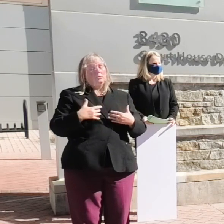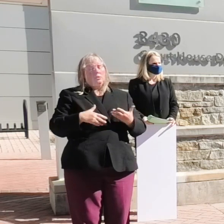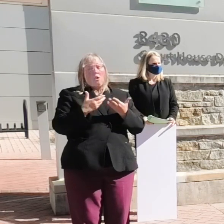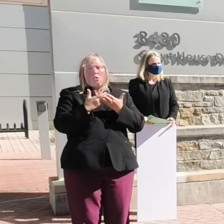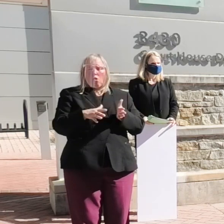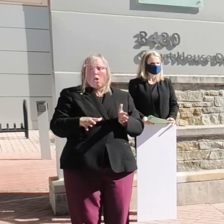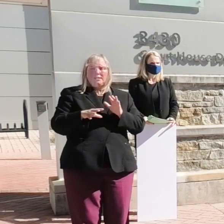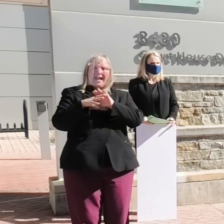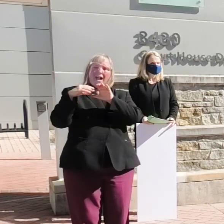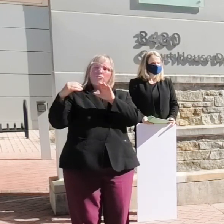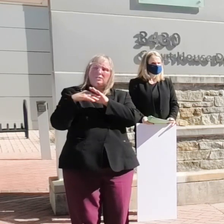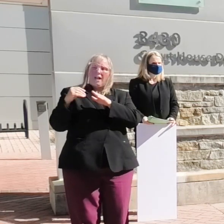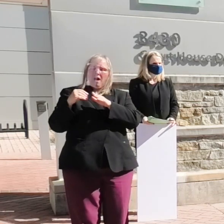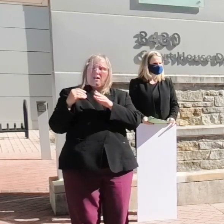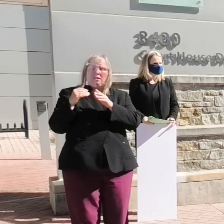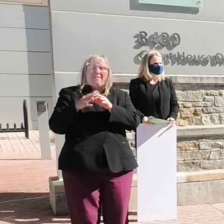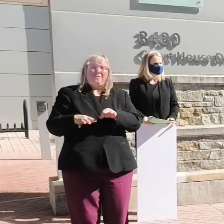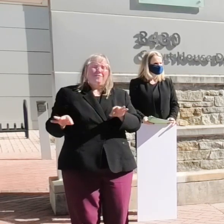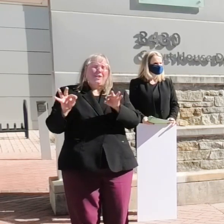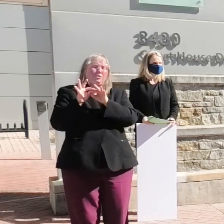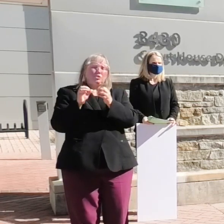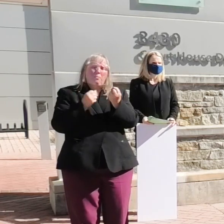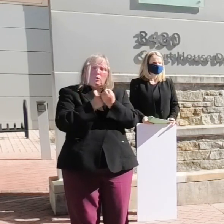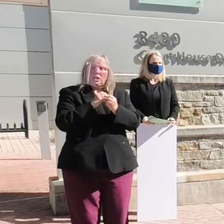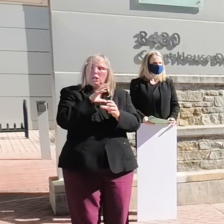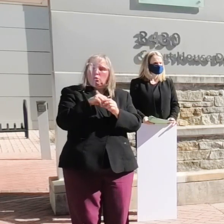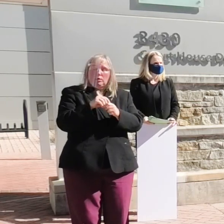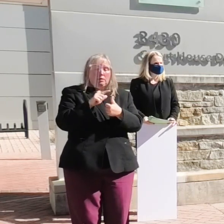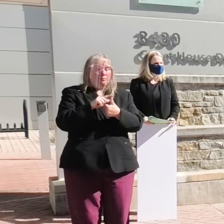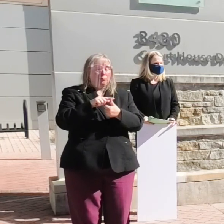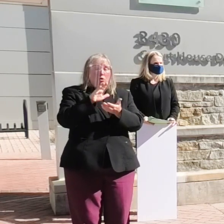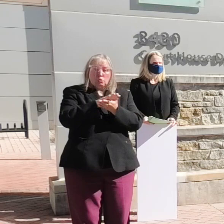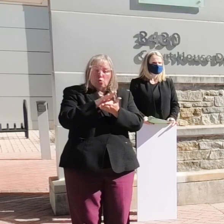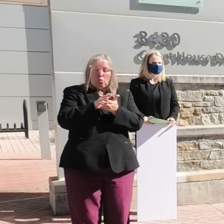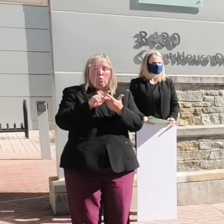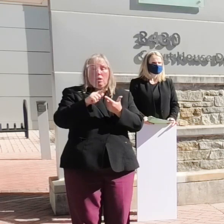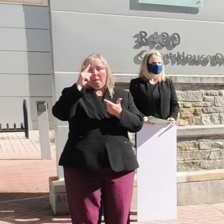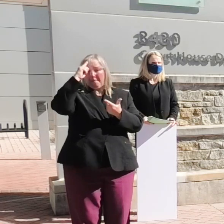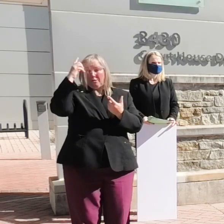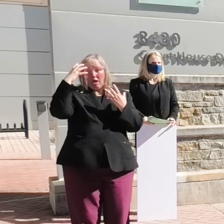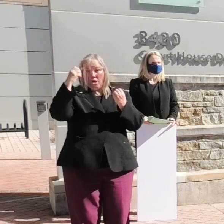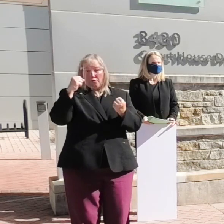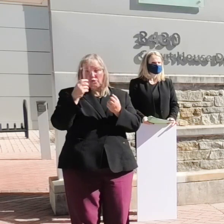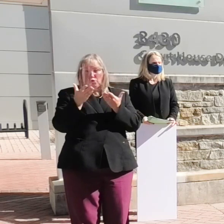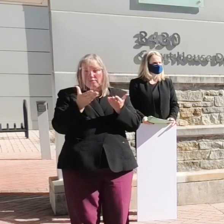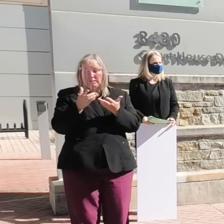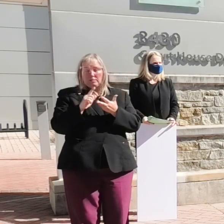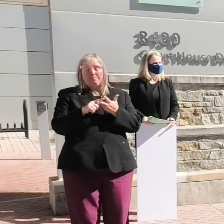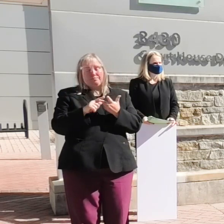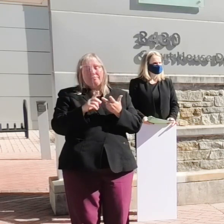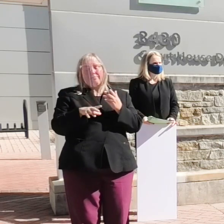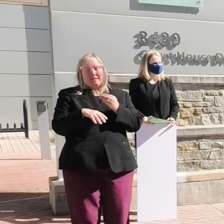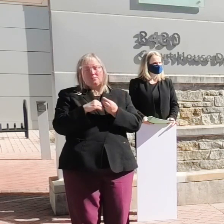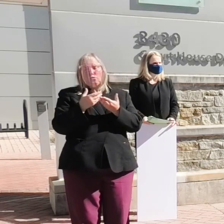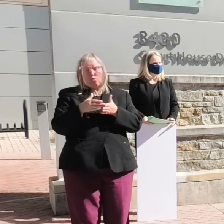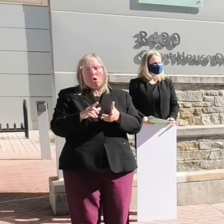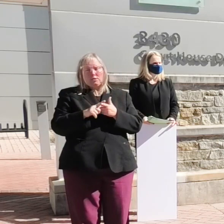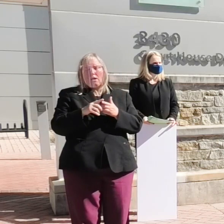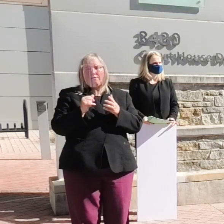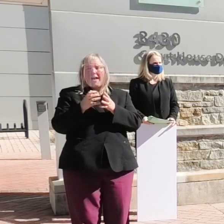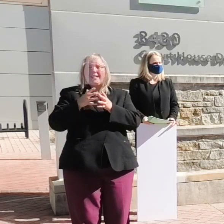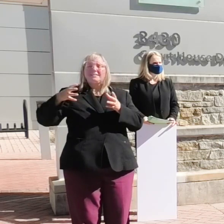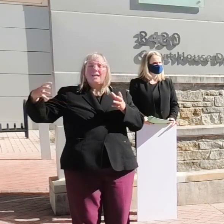outside vital supports including school mental health services in addition to the loss of extended